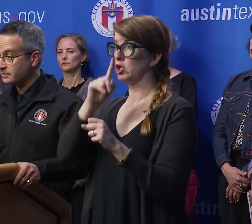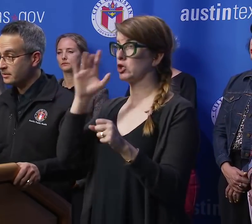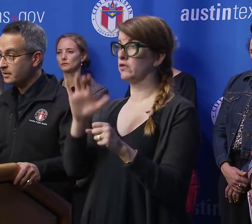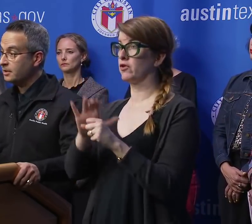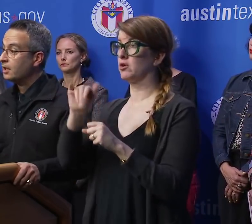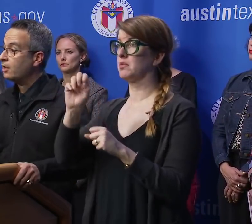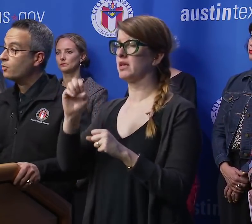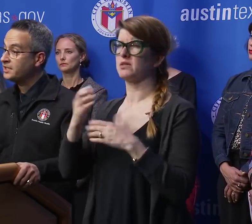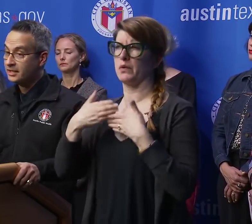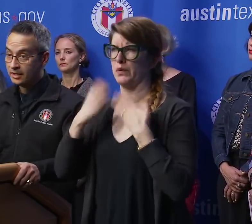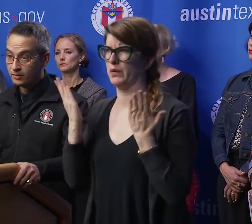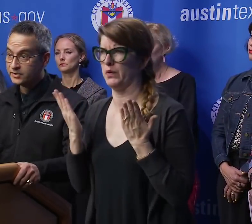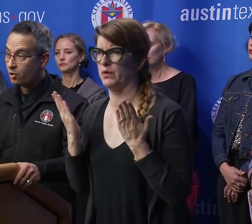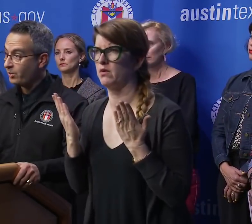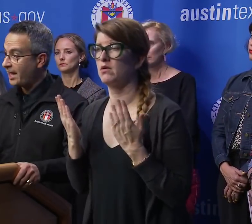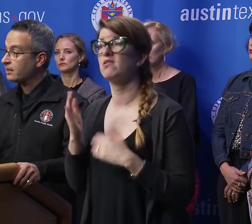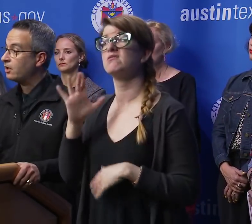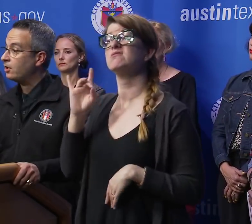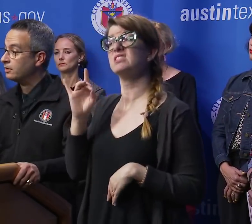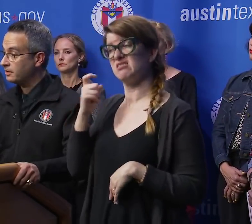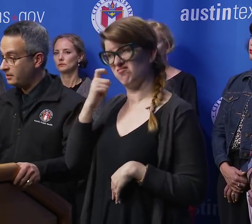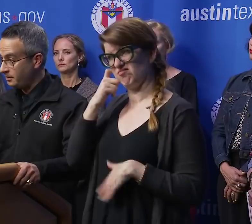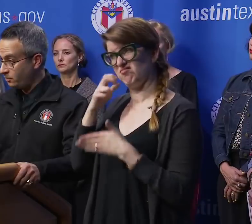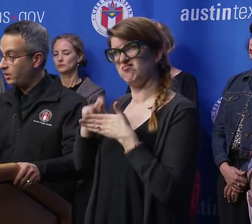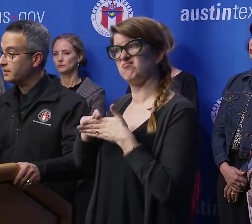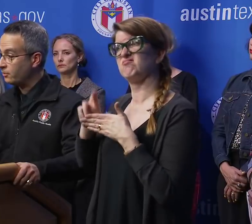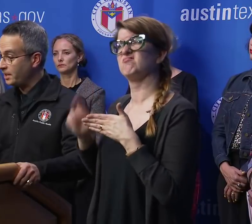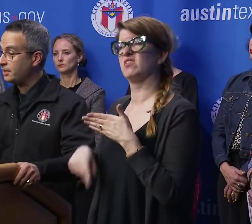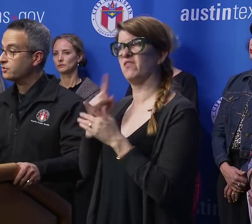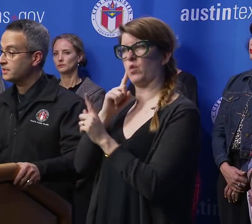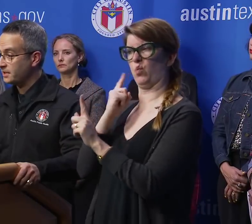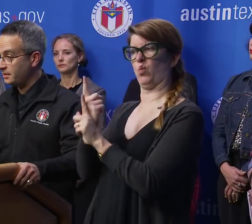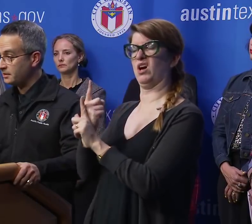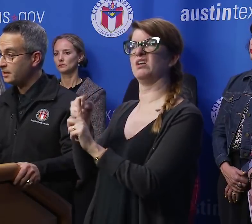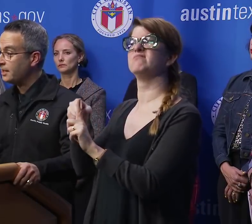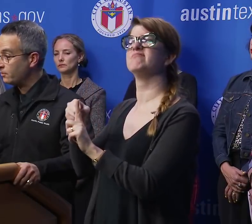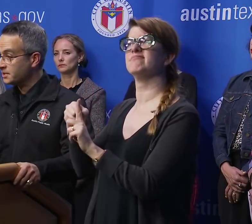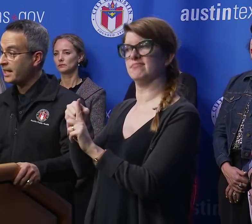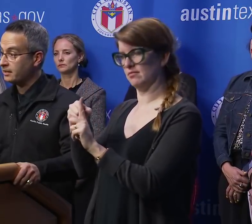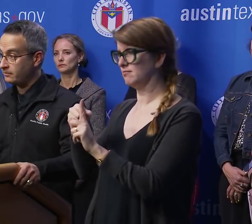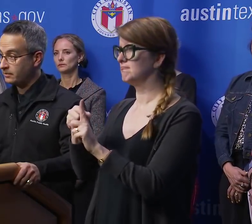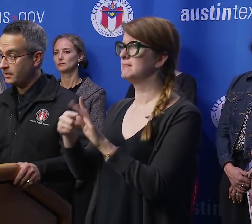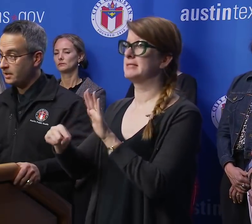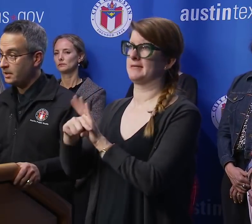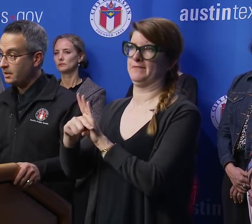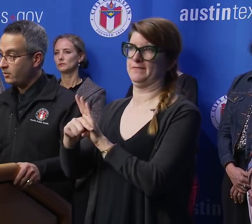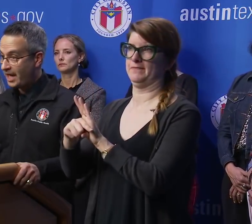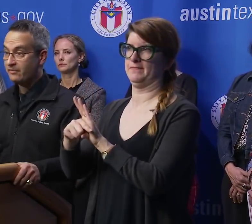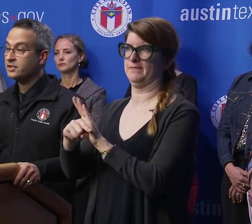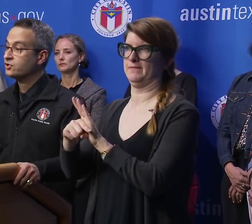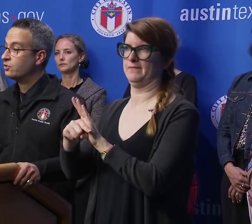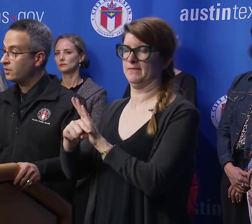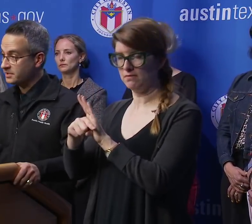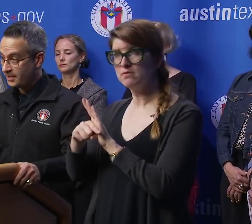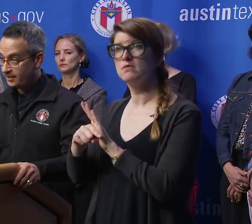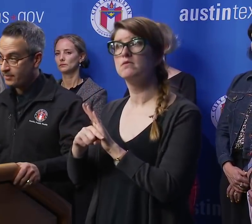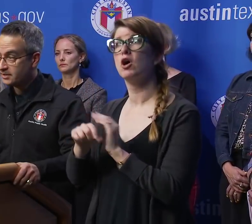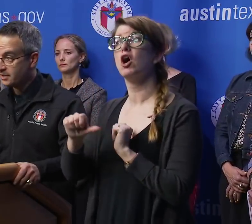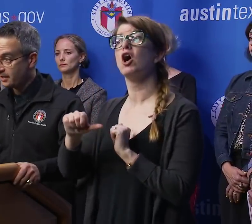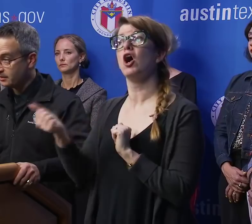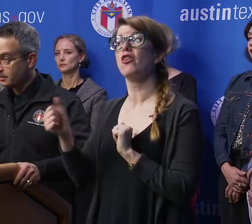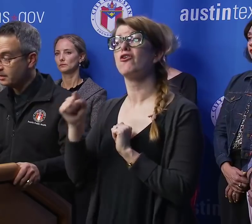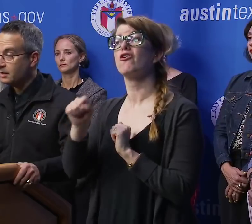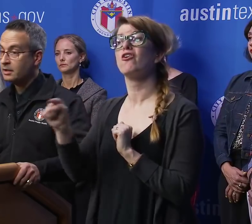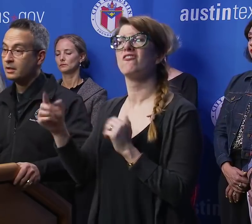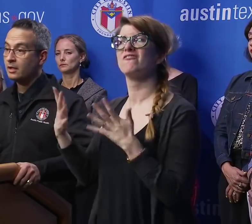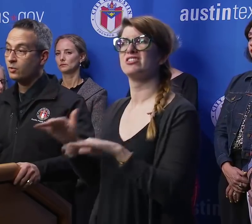cases. We did get a result back on the one that we initially sent. It was negative. We have additional ones that have